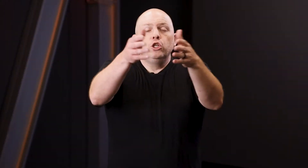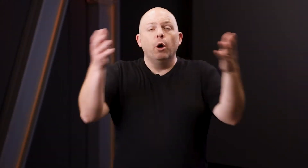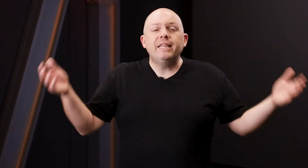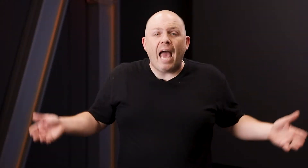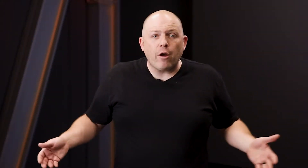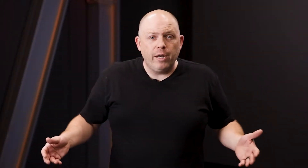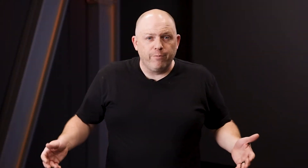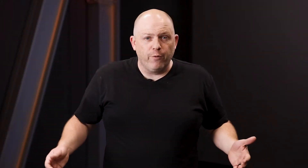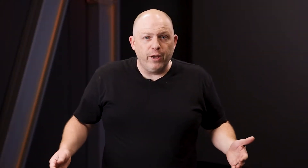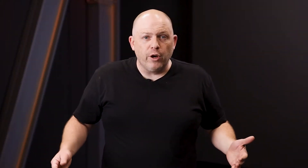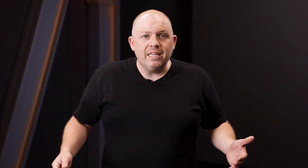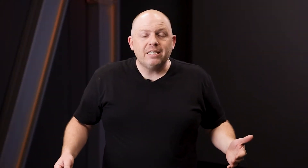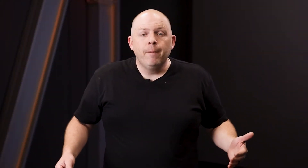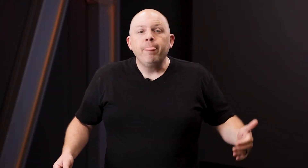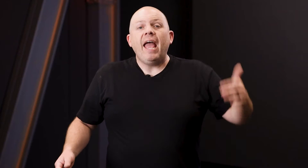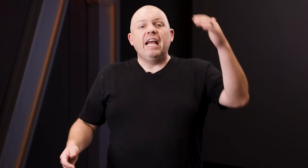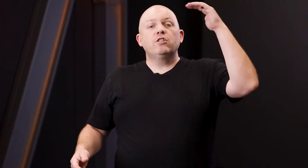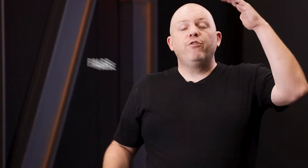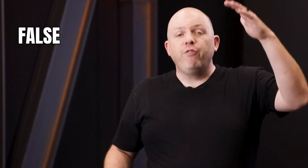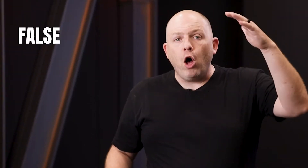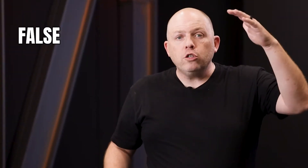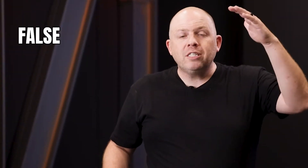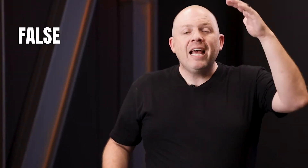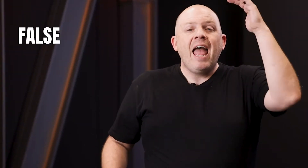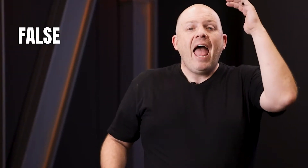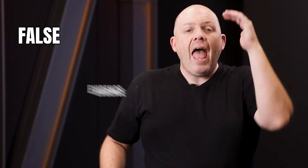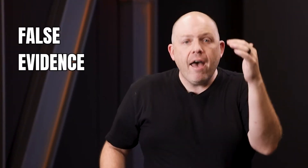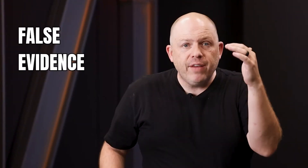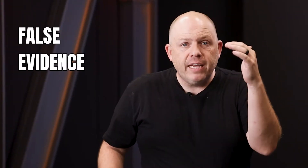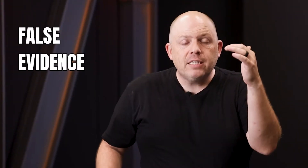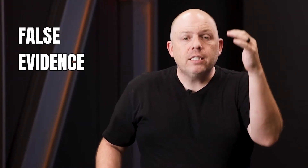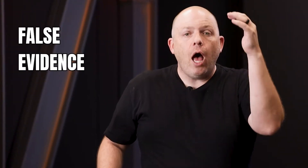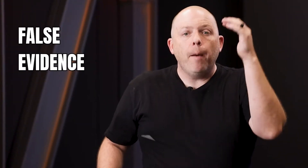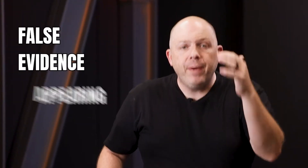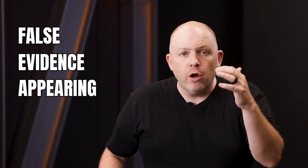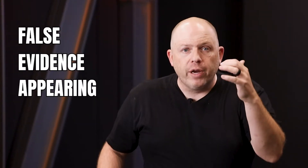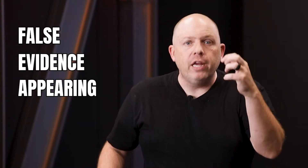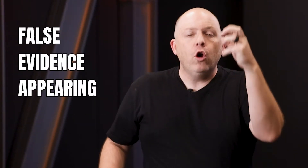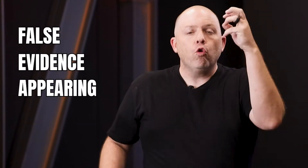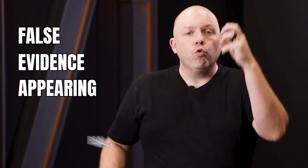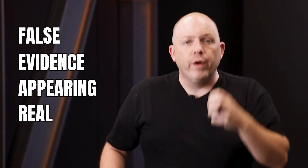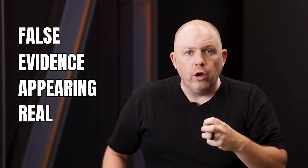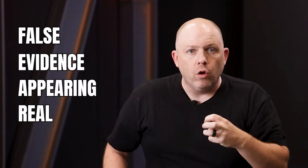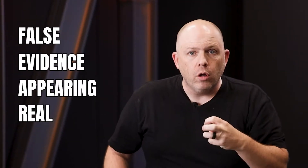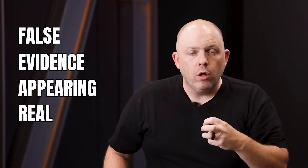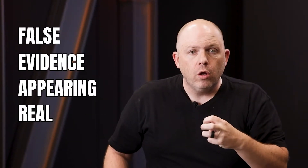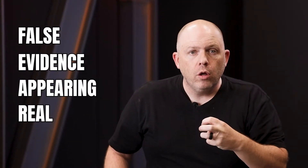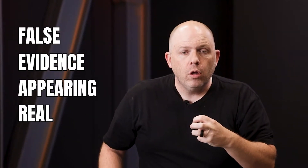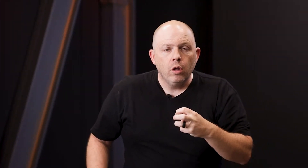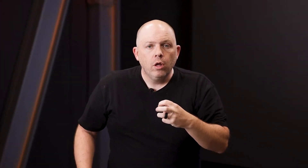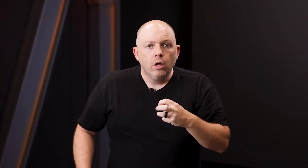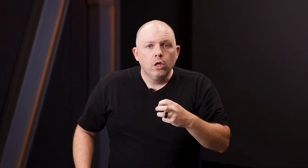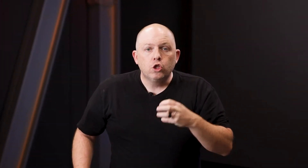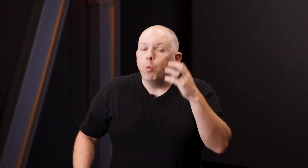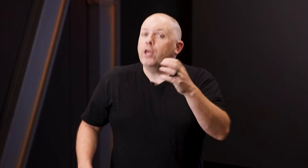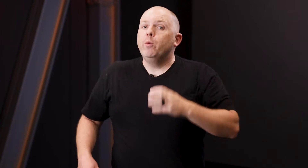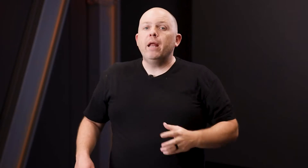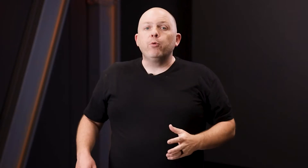do you know what the acronym for fear is? It's false evidence appearing real. So what you end up